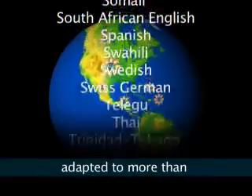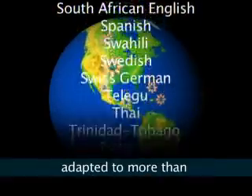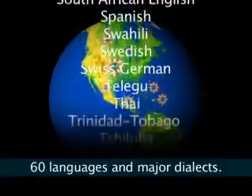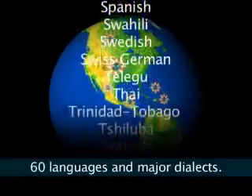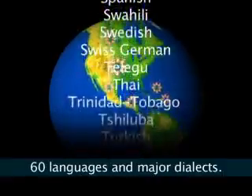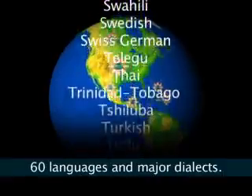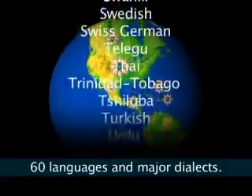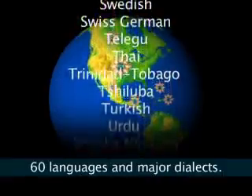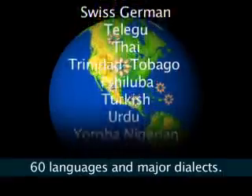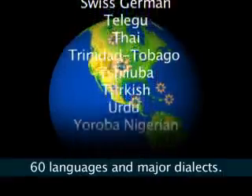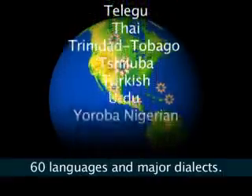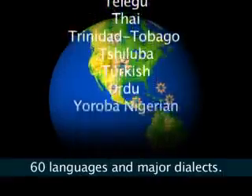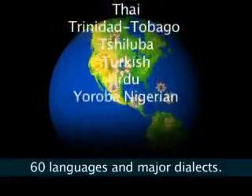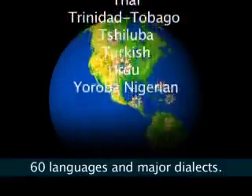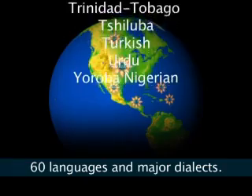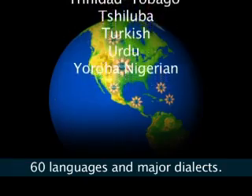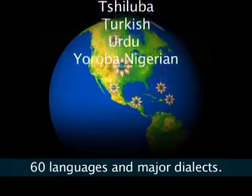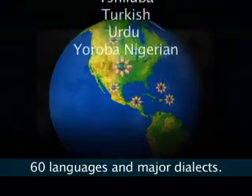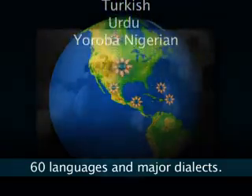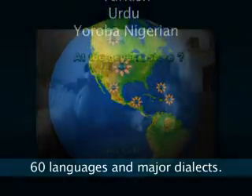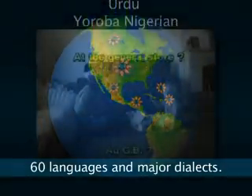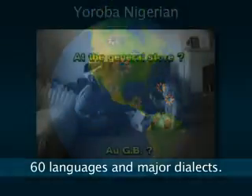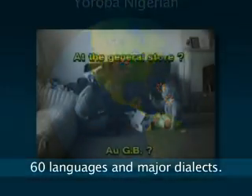than 60 languages and major dialects.